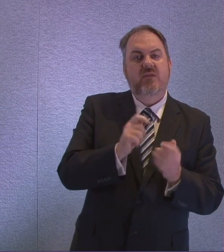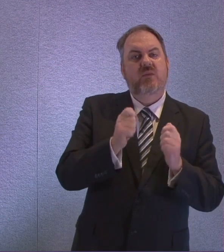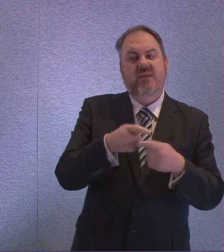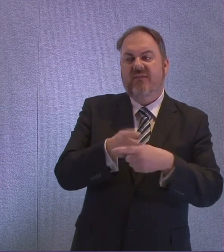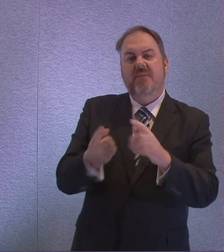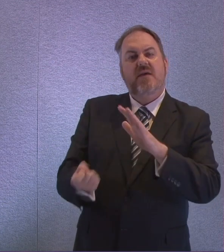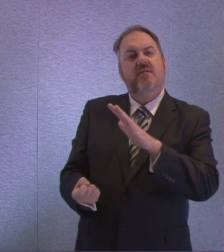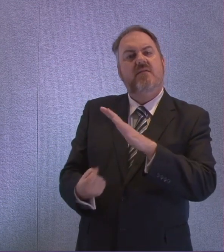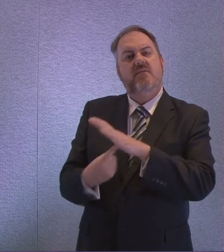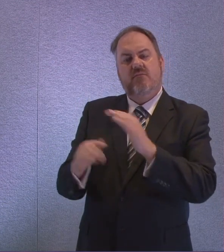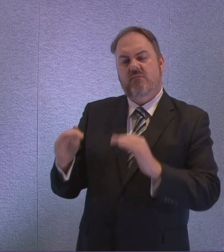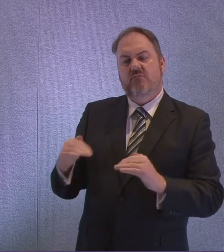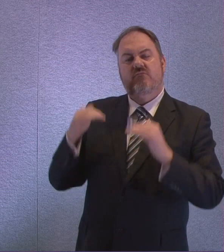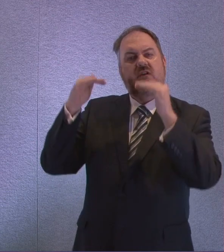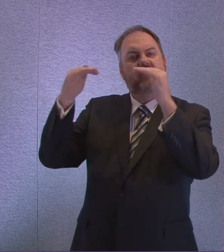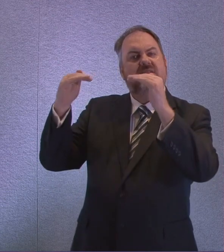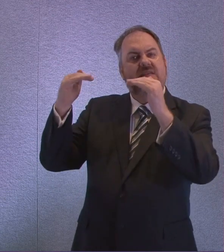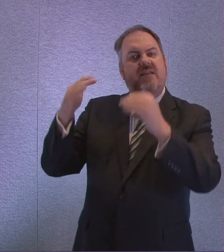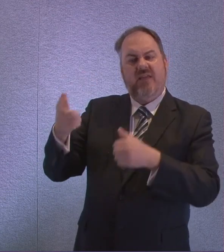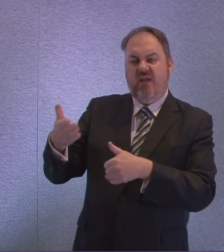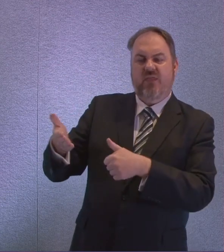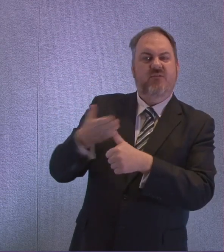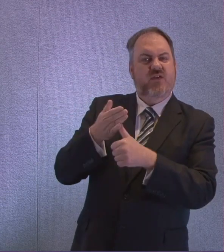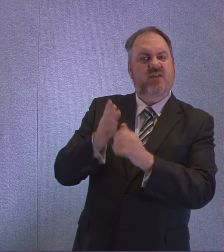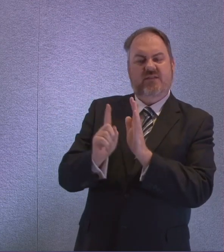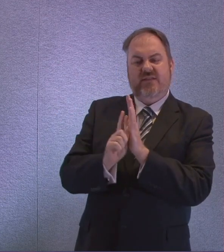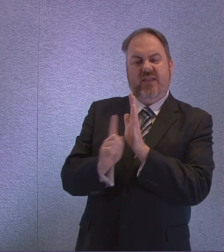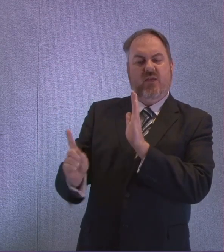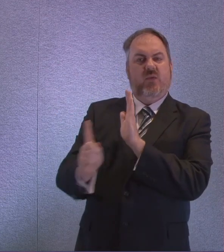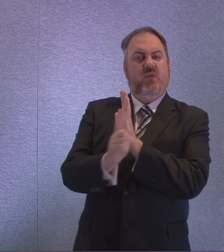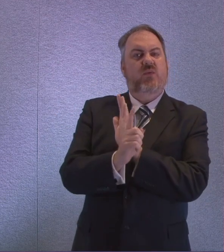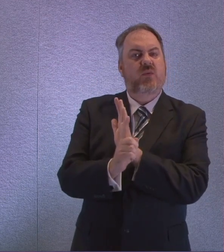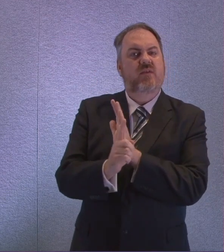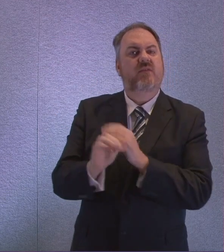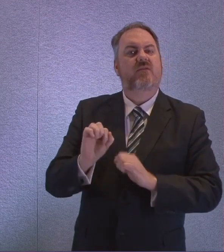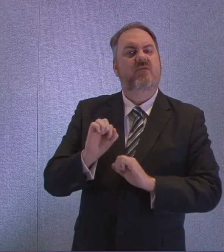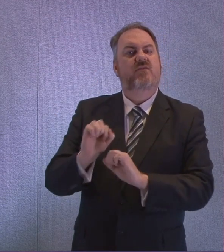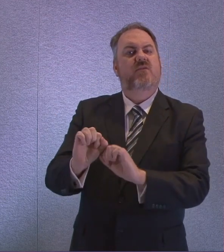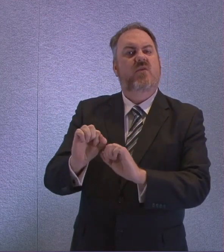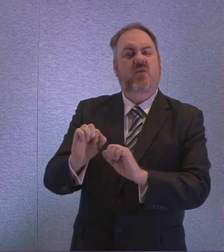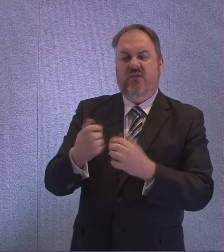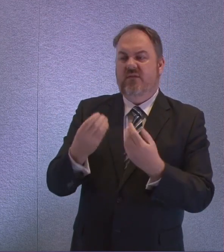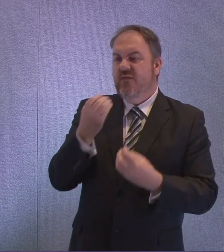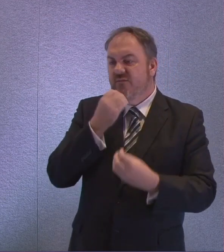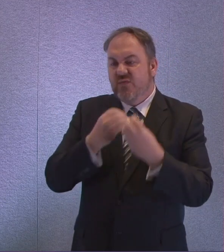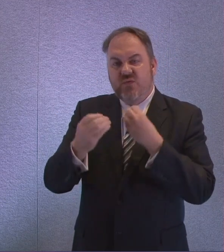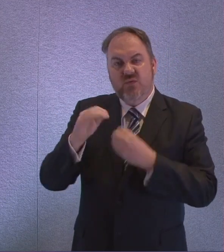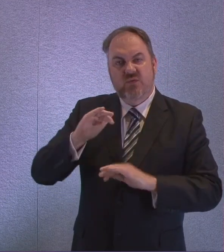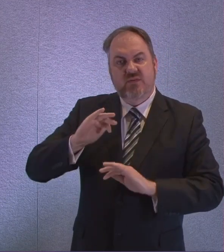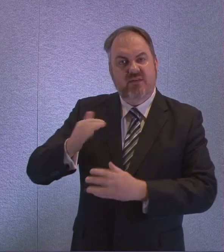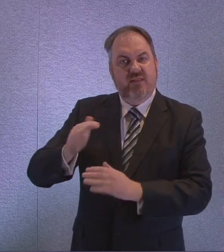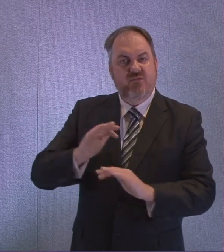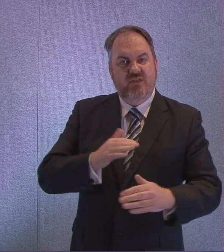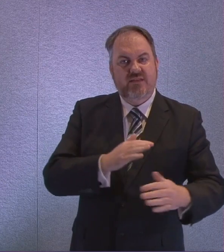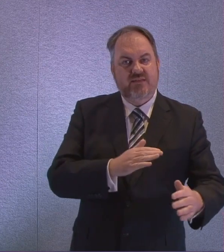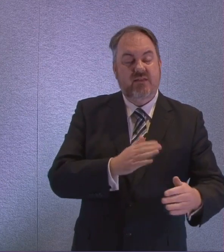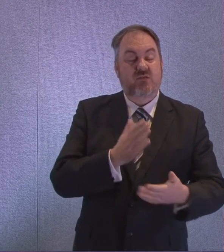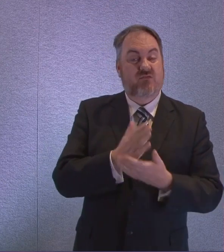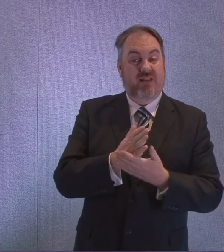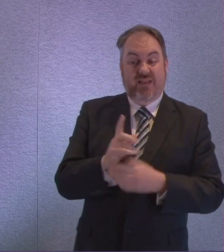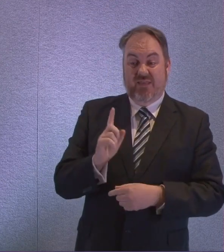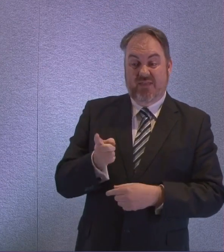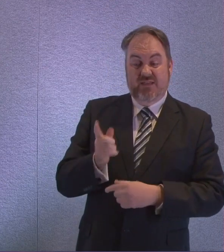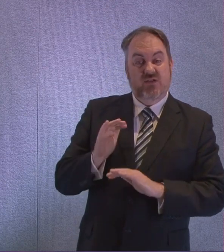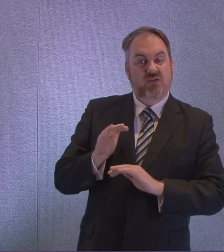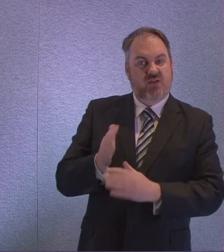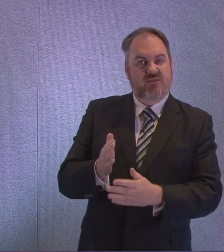which we expect to be up and running in the early part of next week. So we've taken some time to make sure this is a system and a service that is